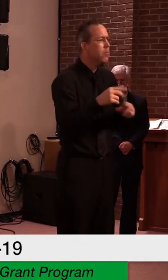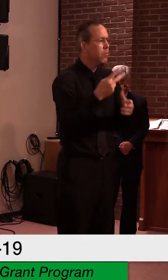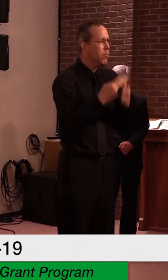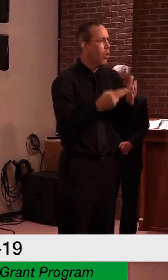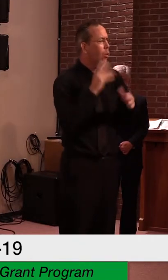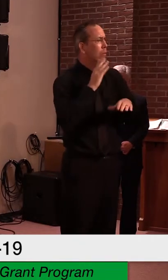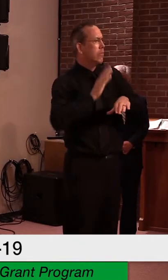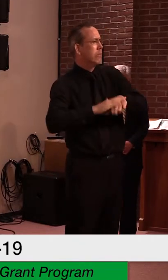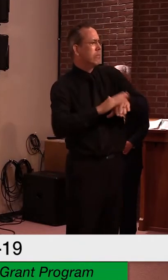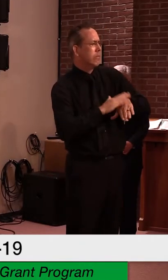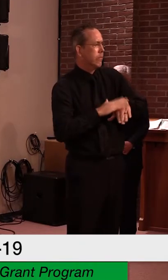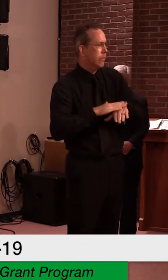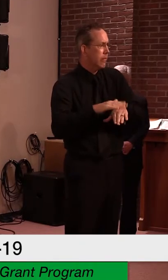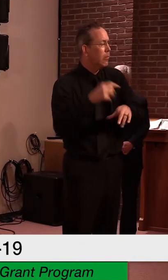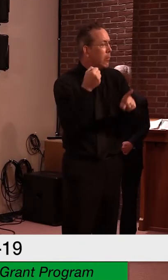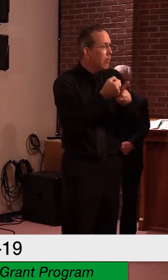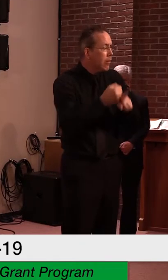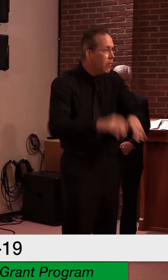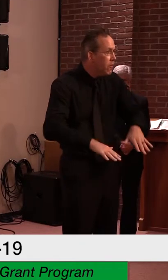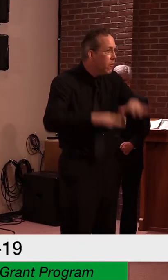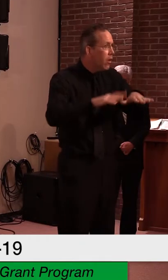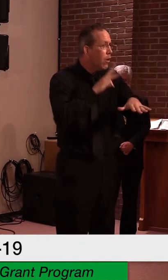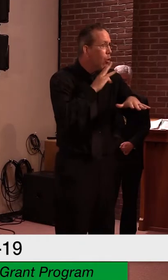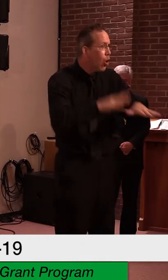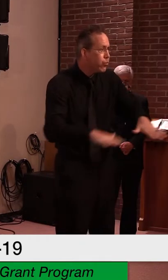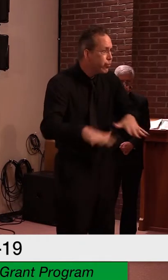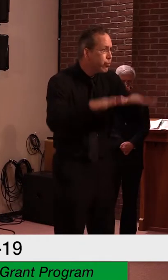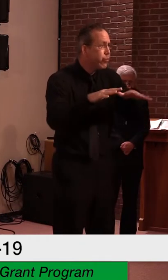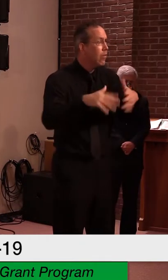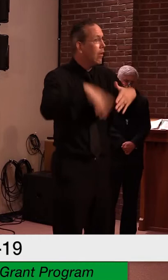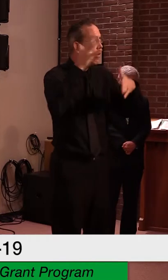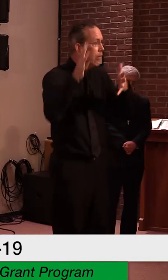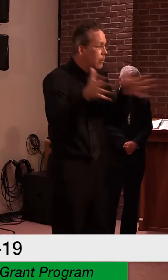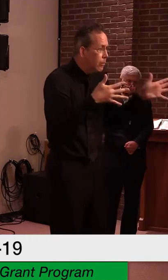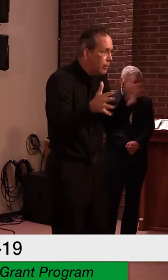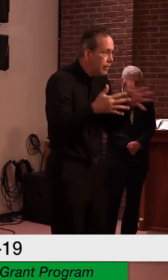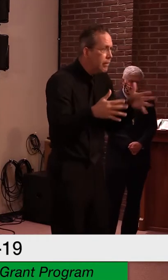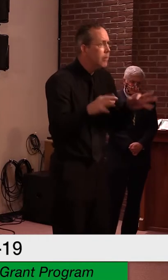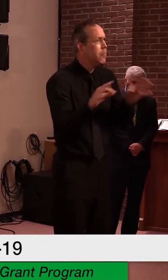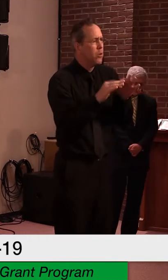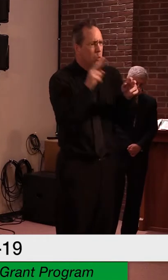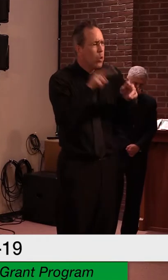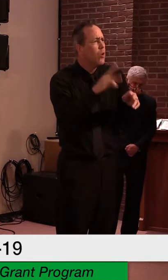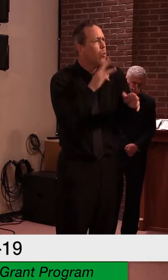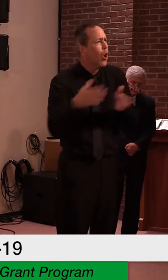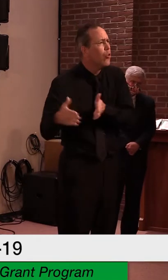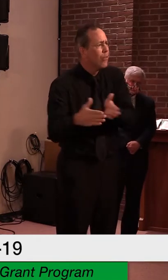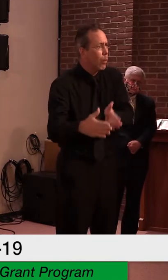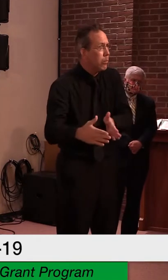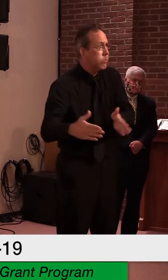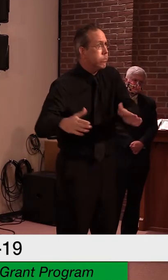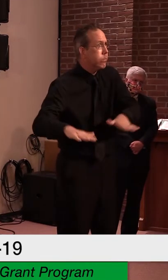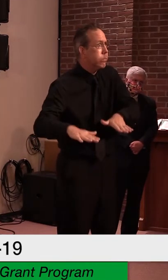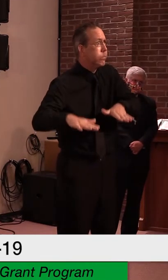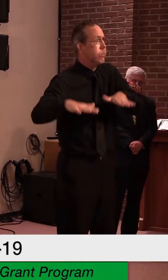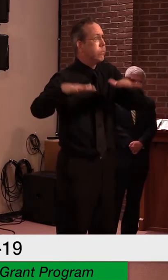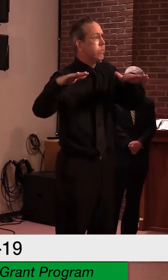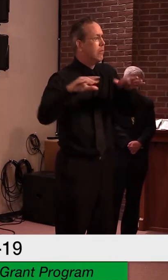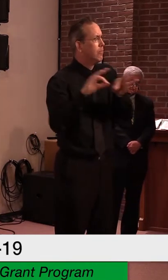messages for Vermonters is to keep an eye on streams and rivers, especially if you're in a low lying area. Don't traverse water.